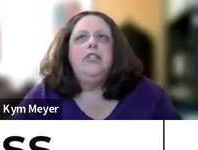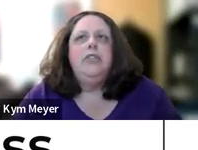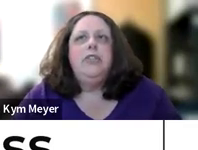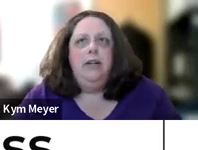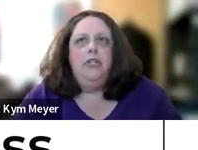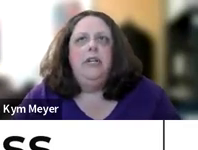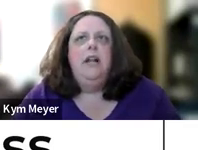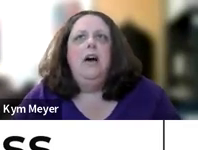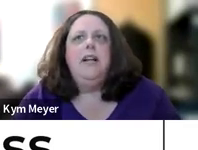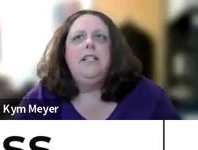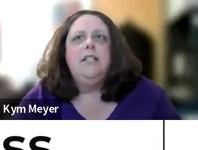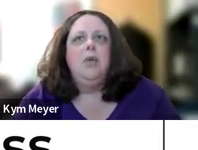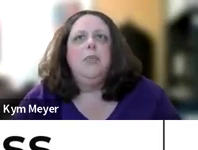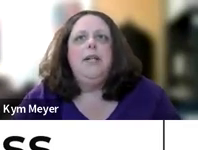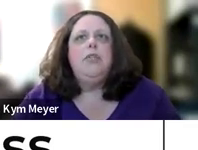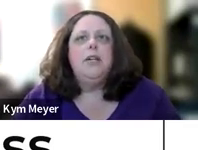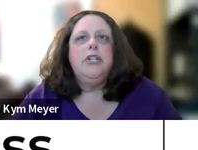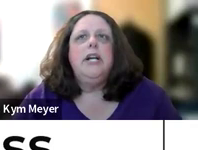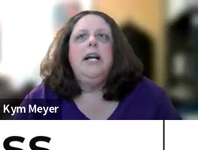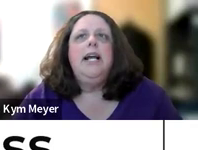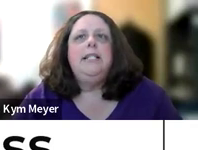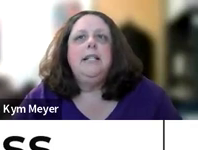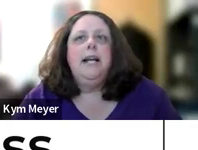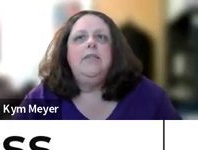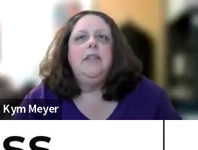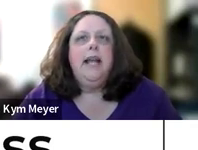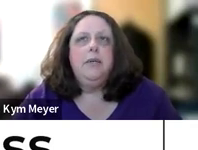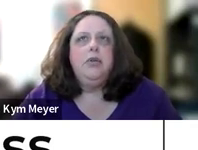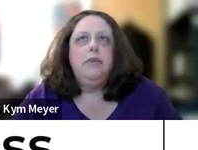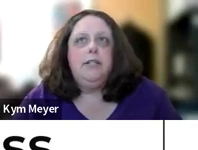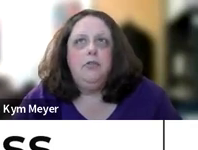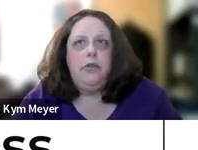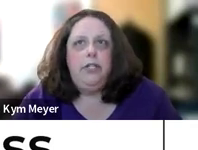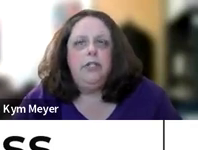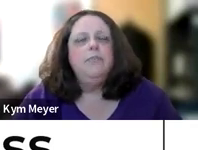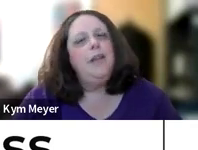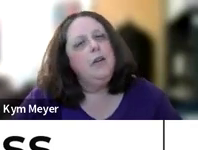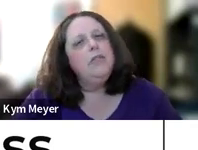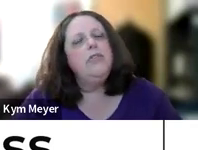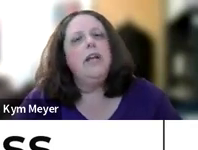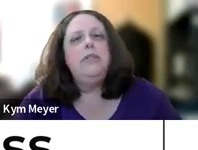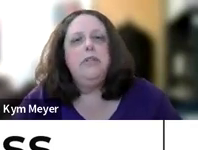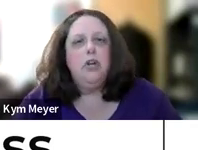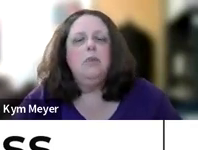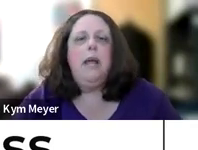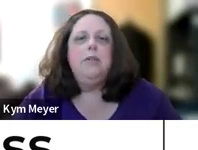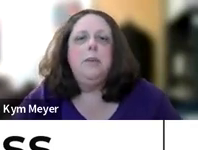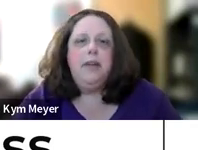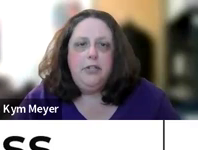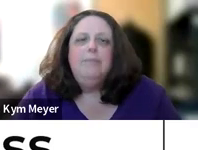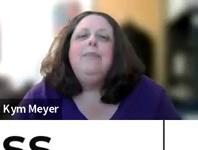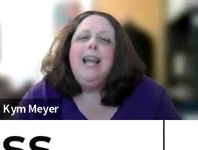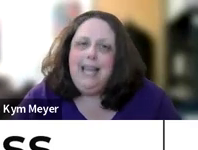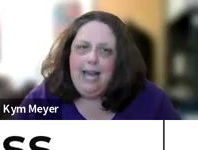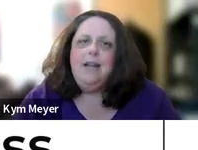During Childhood Affects Adult Brain Structure in Selective Language Regions. Now you notice they're not using the term language